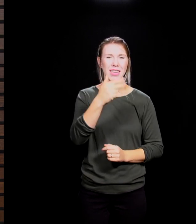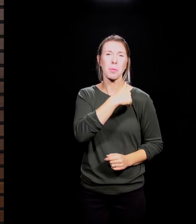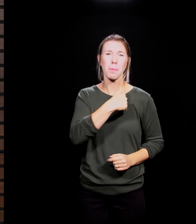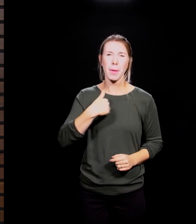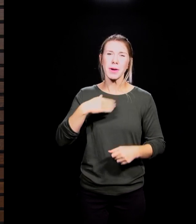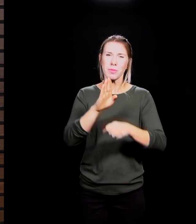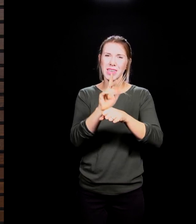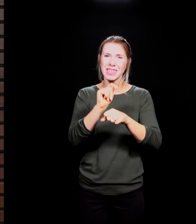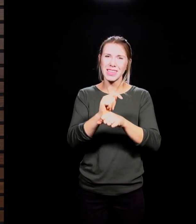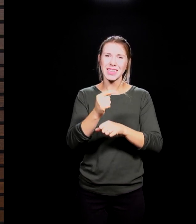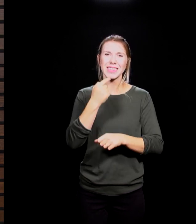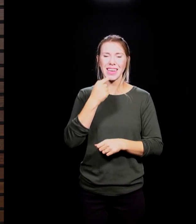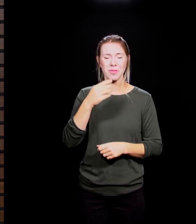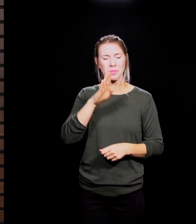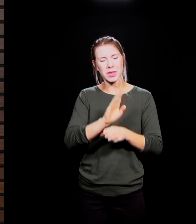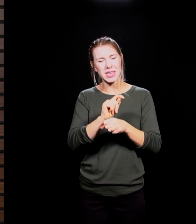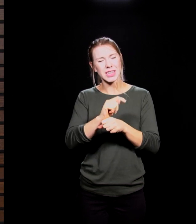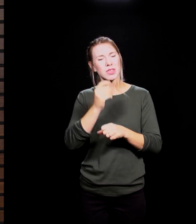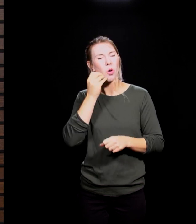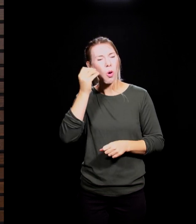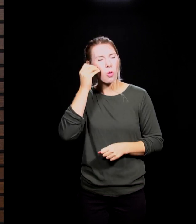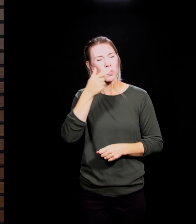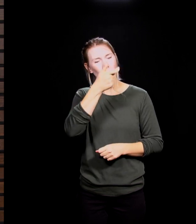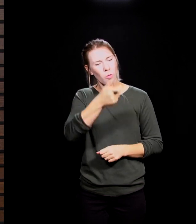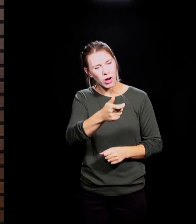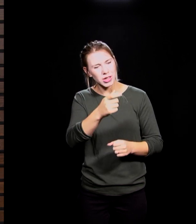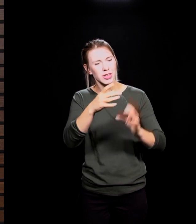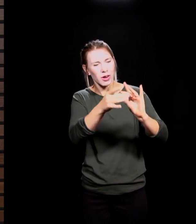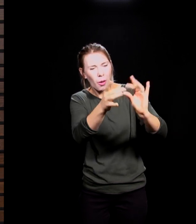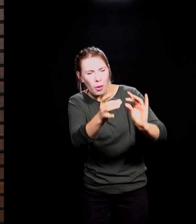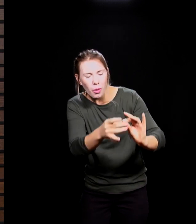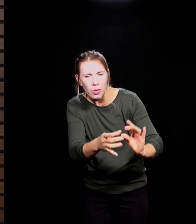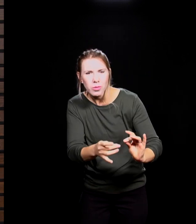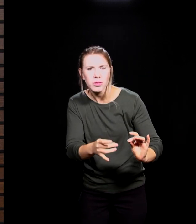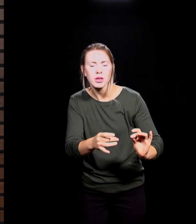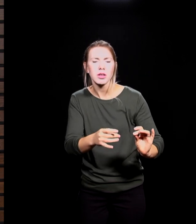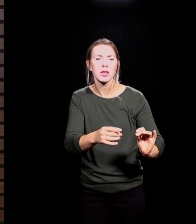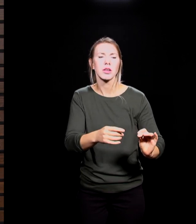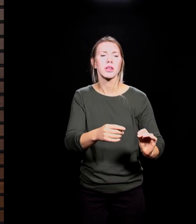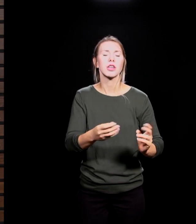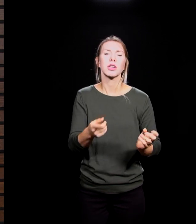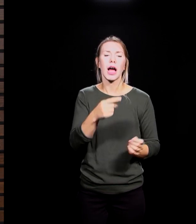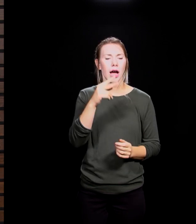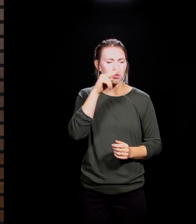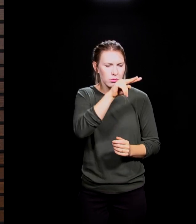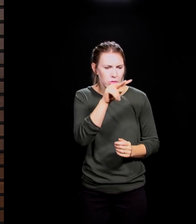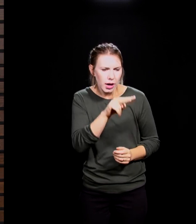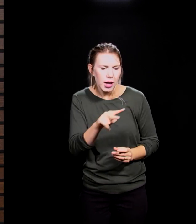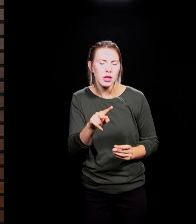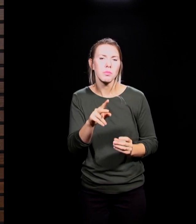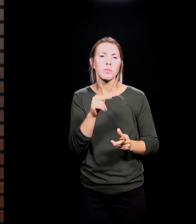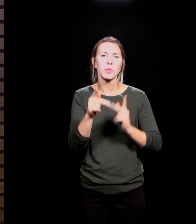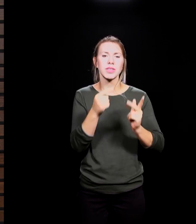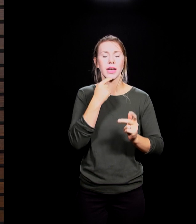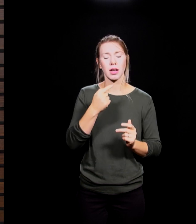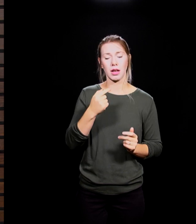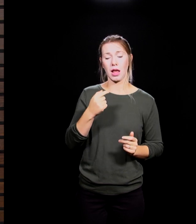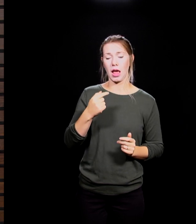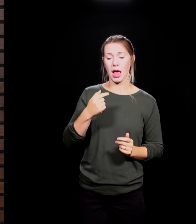forced you to reevaluate some things. I've heard people say that they've spent more time in the Word of God this week than they had the previous 12